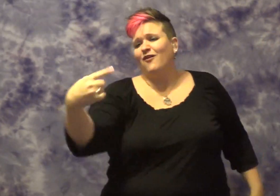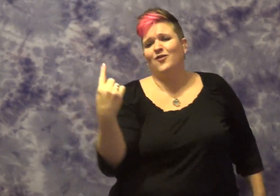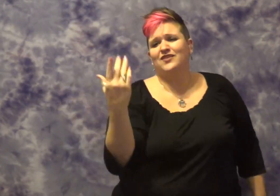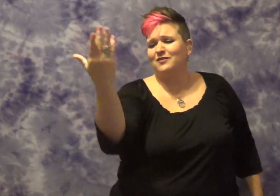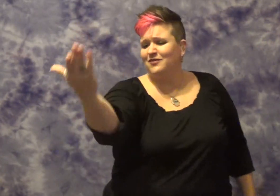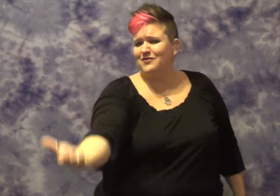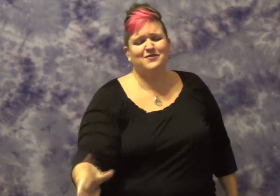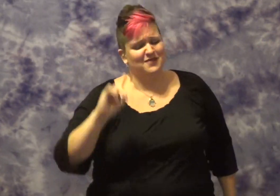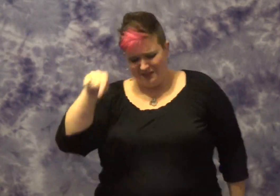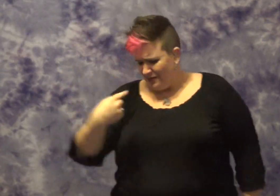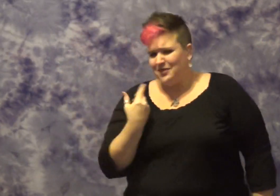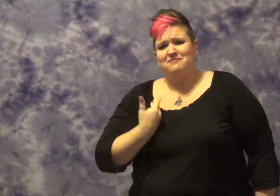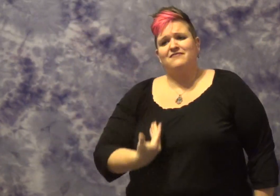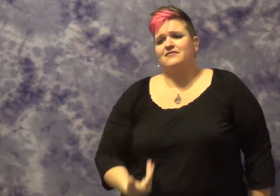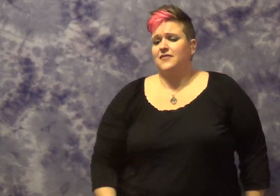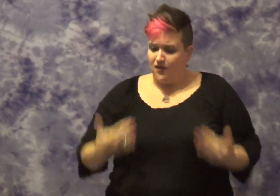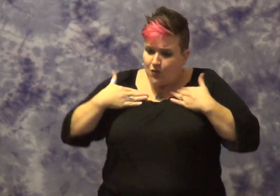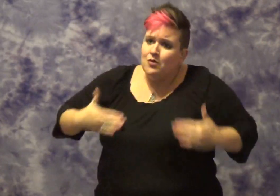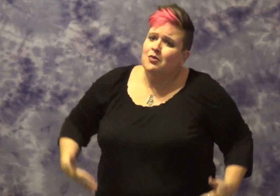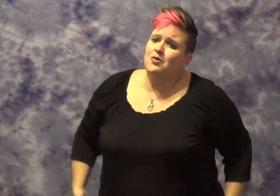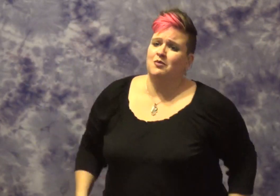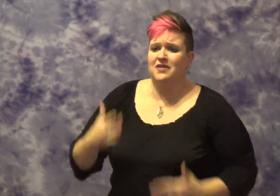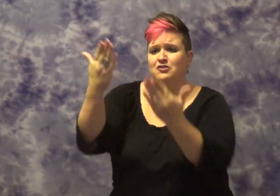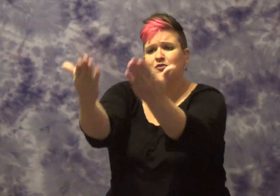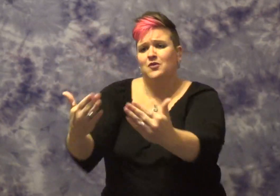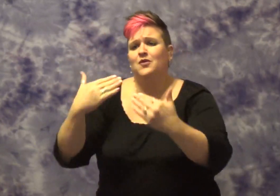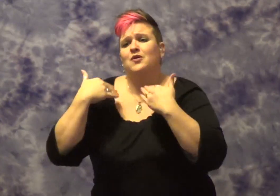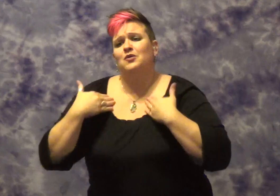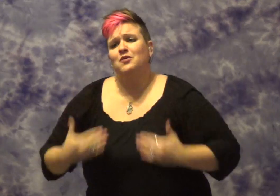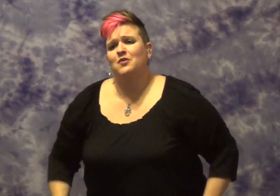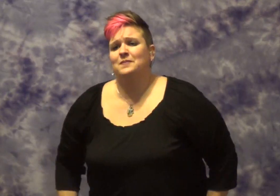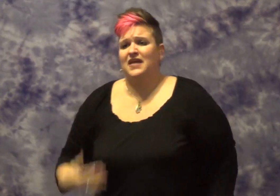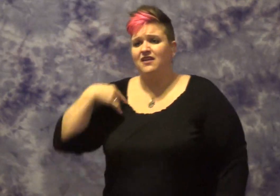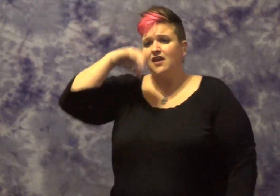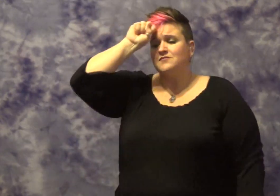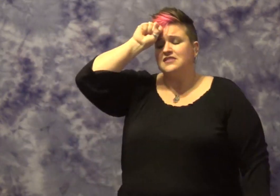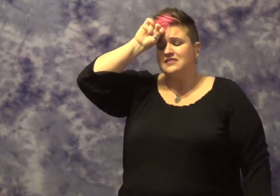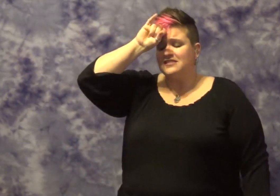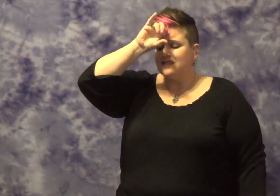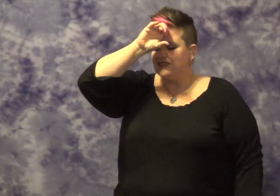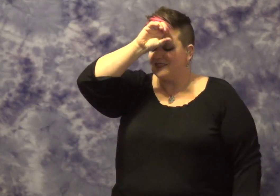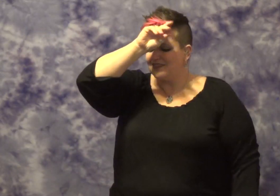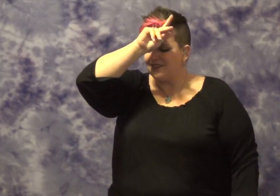I am human Only then I am clean